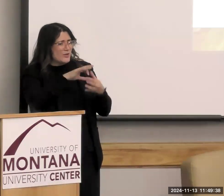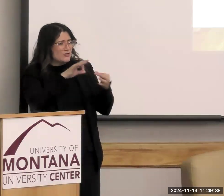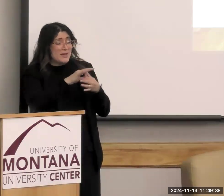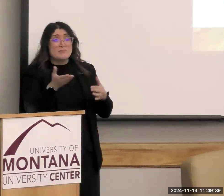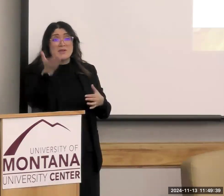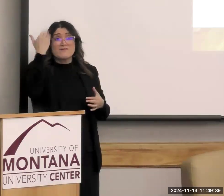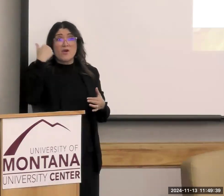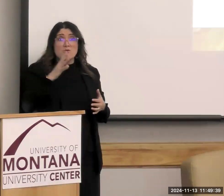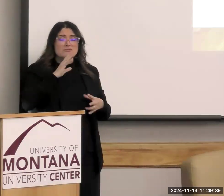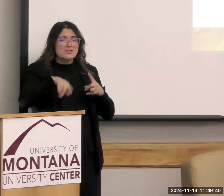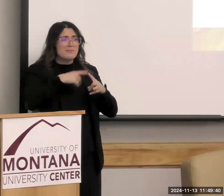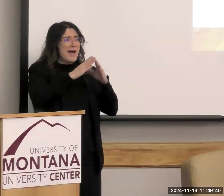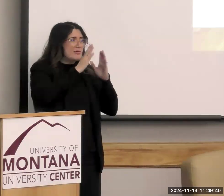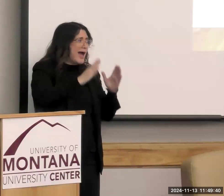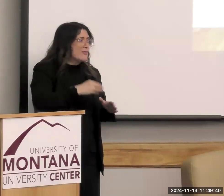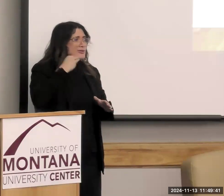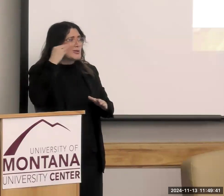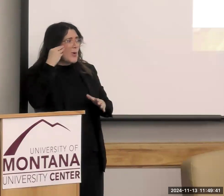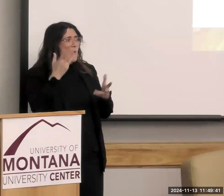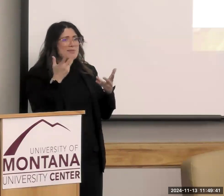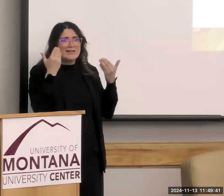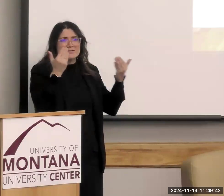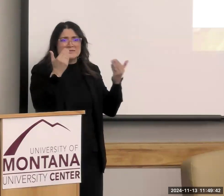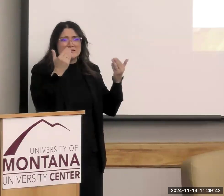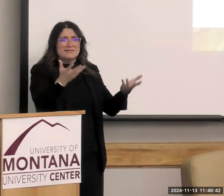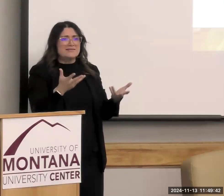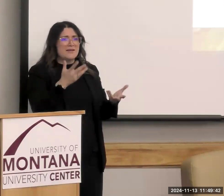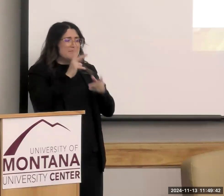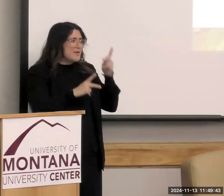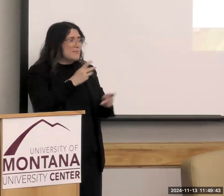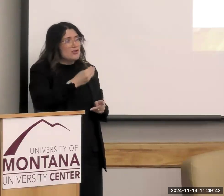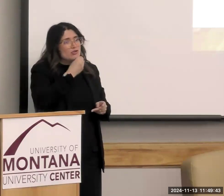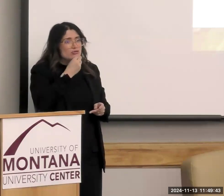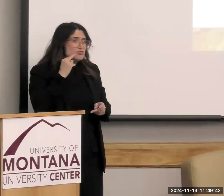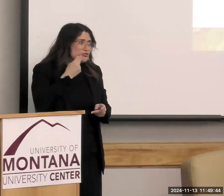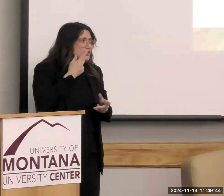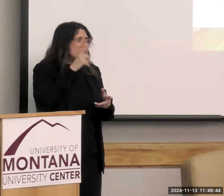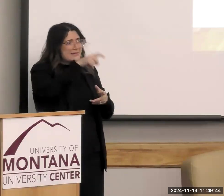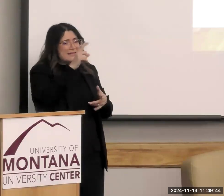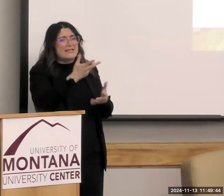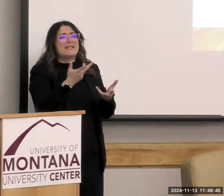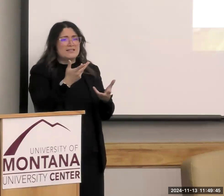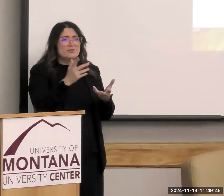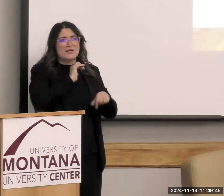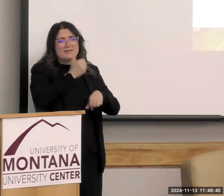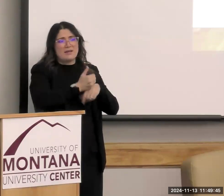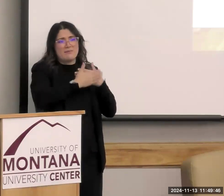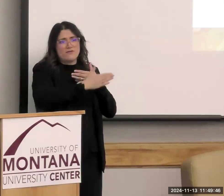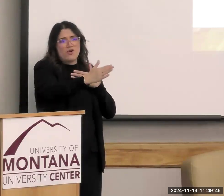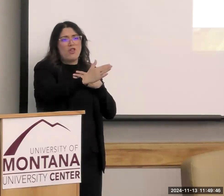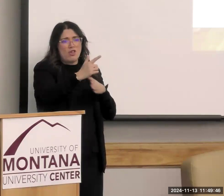housing first, you know, let's, let's get people nutrition that they need while we get them signed up for the long-term program. Yeah.